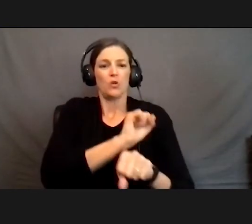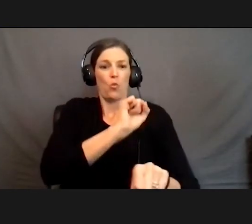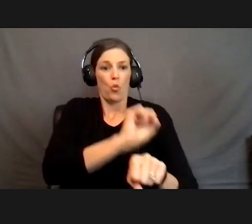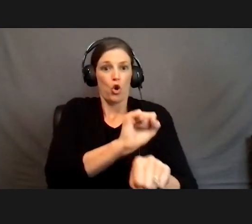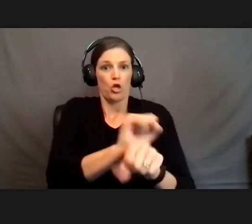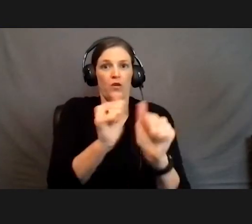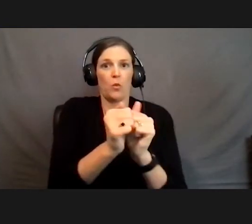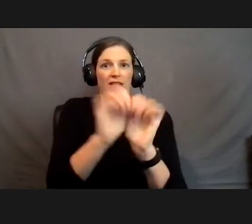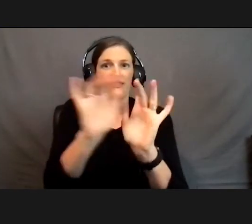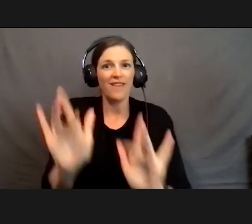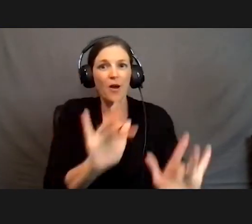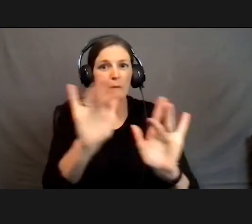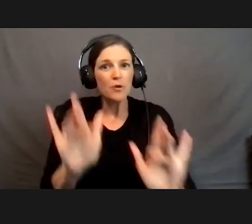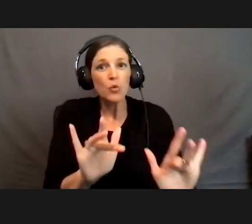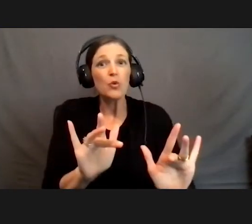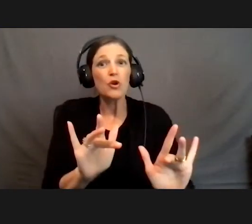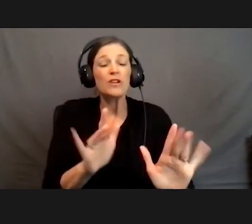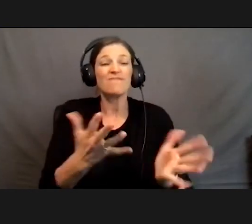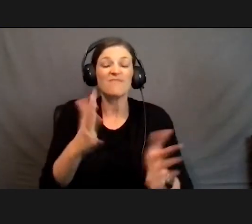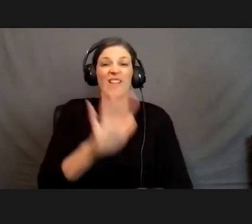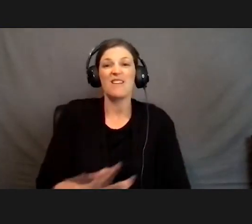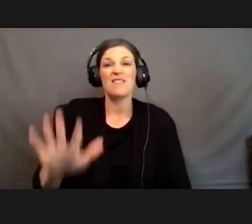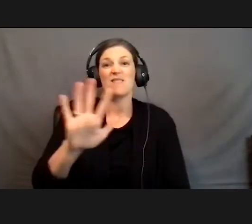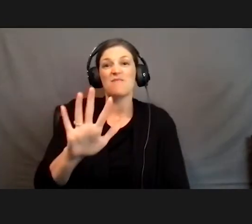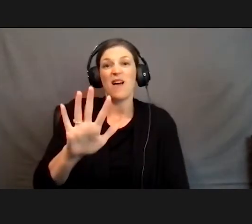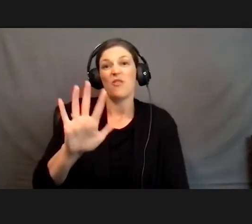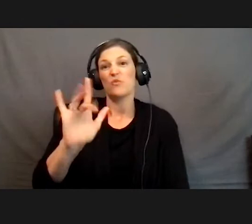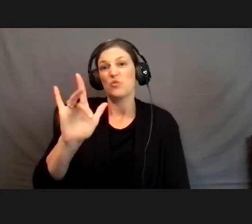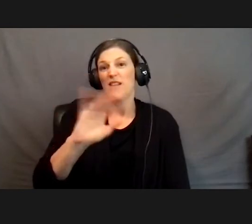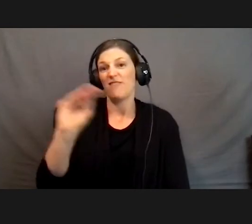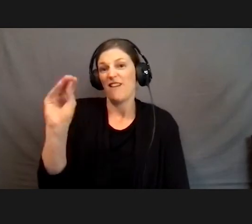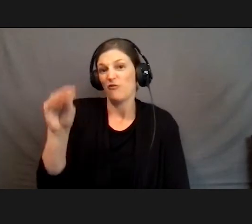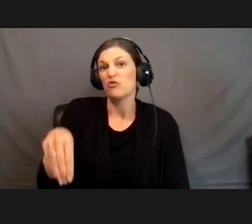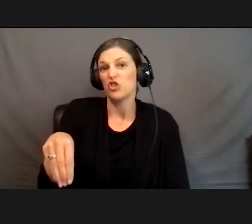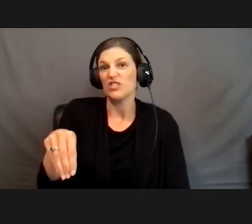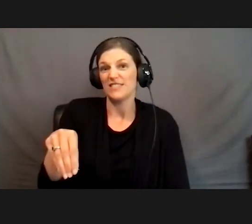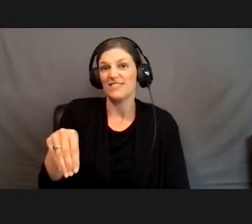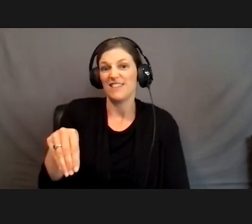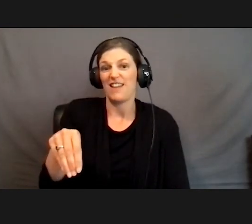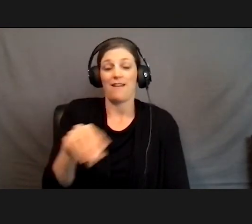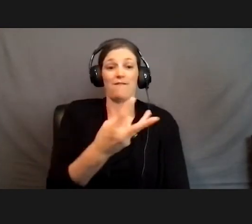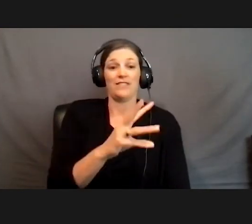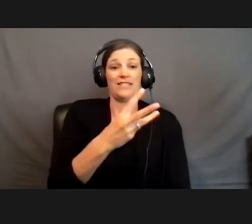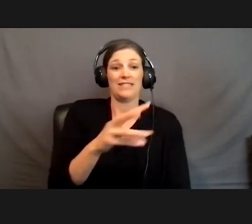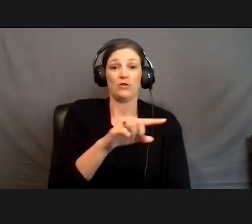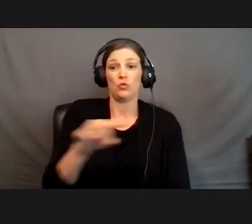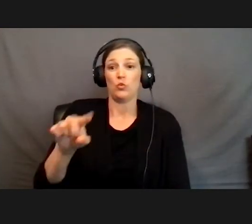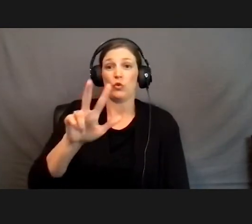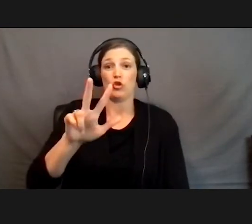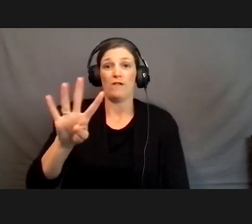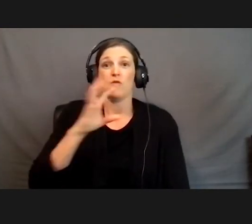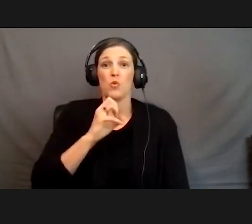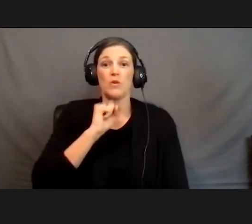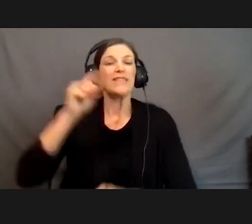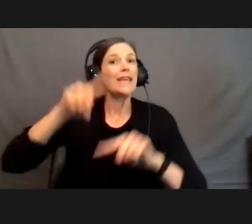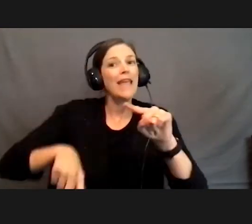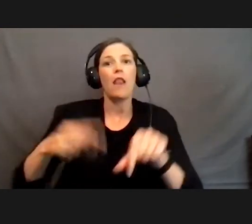computer, in fact, about a quarter of our 16 to 34 year olds cannot use a computer.